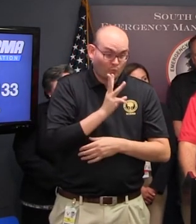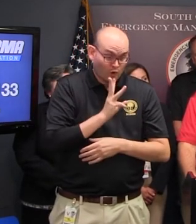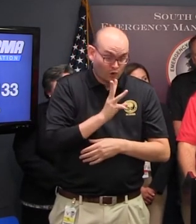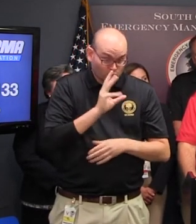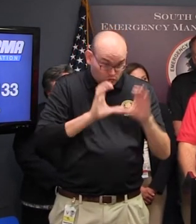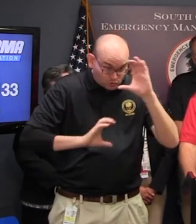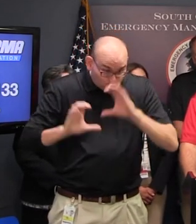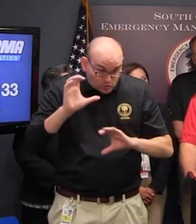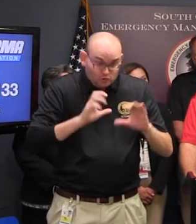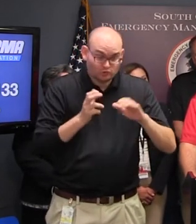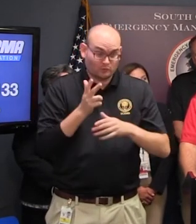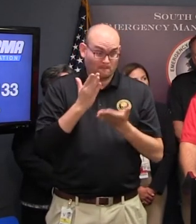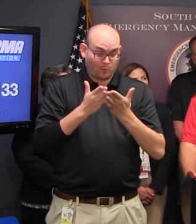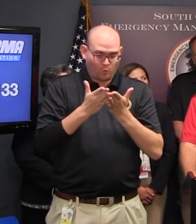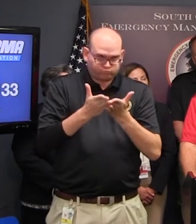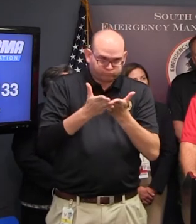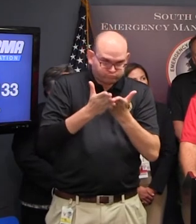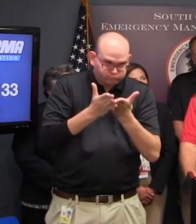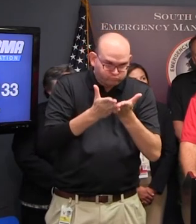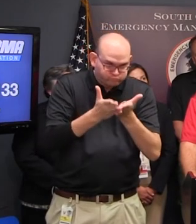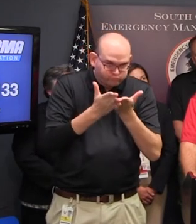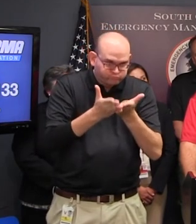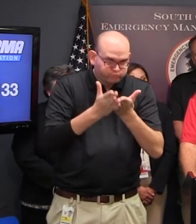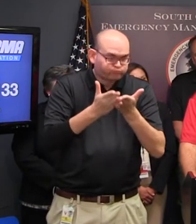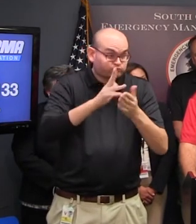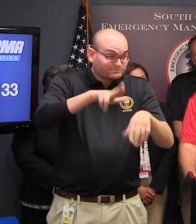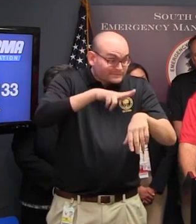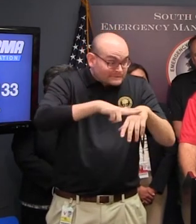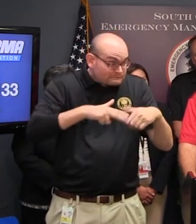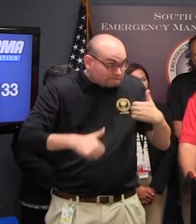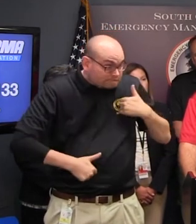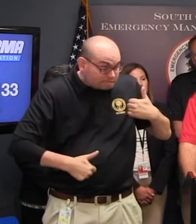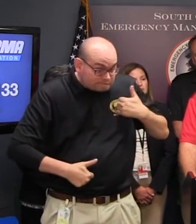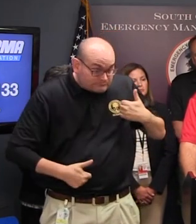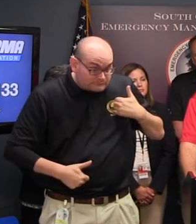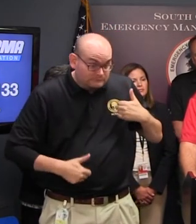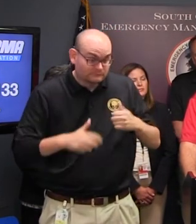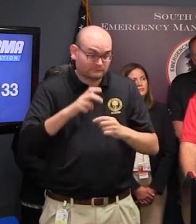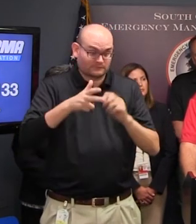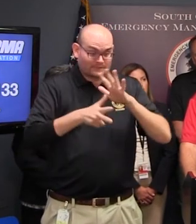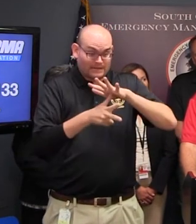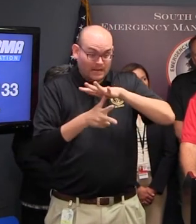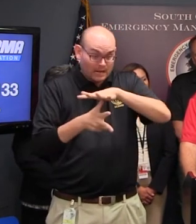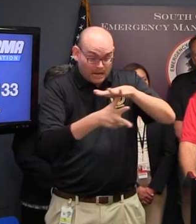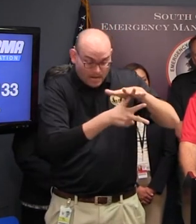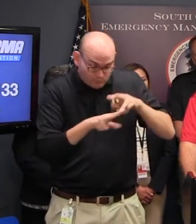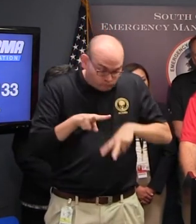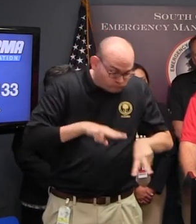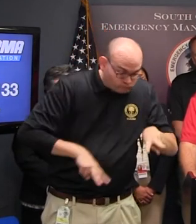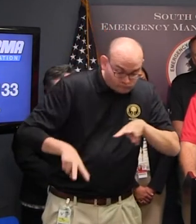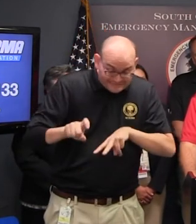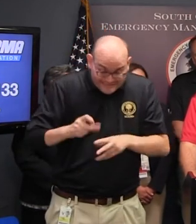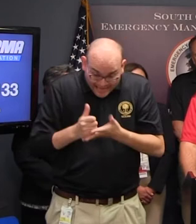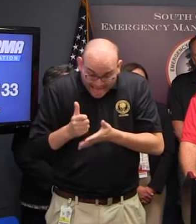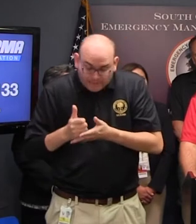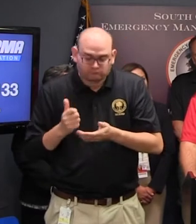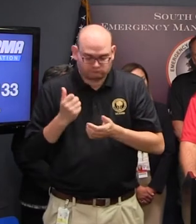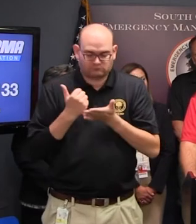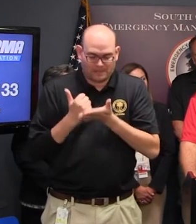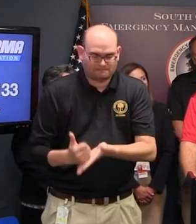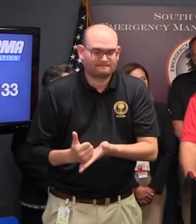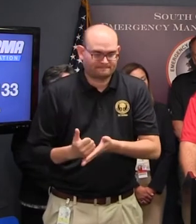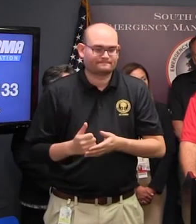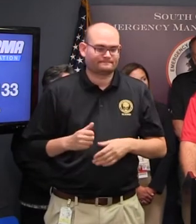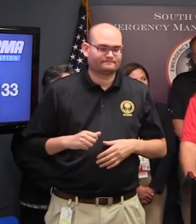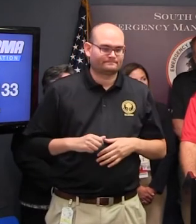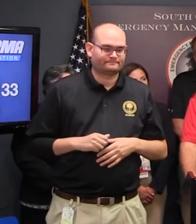in partnership with the National Guard our helicopter aquatic rescue teams that just returned from missions in Texas As always South Carolina has